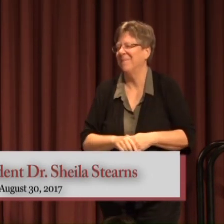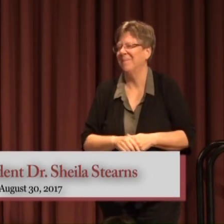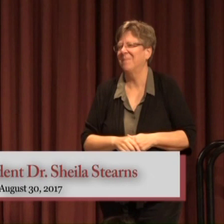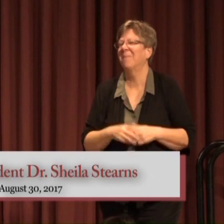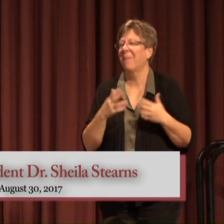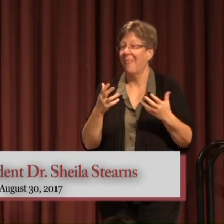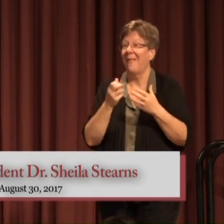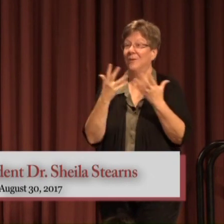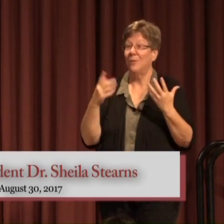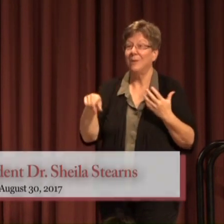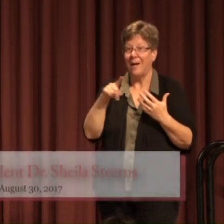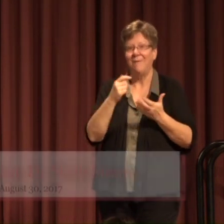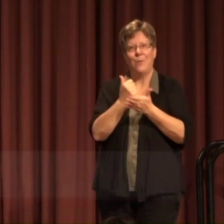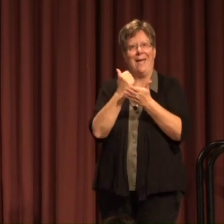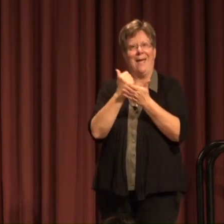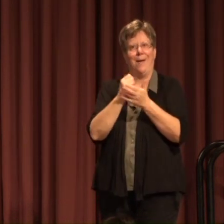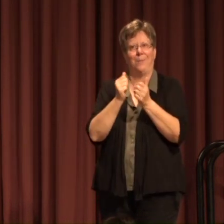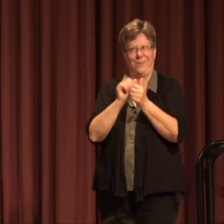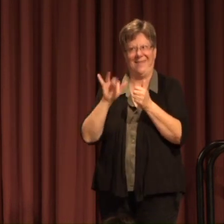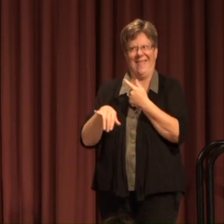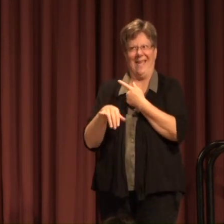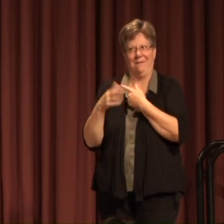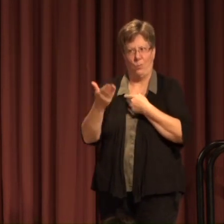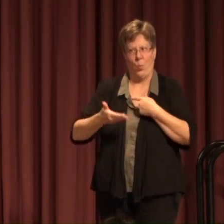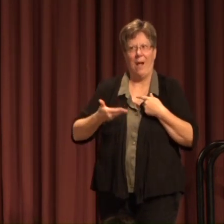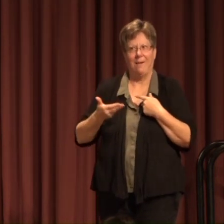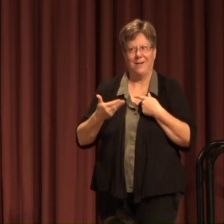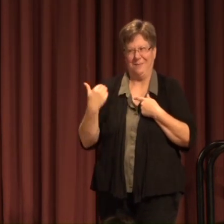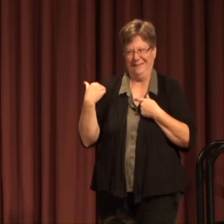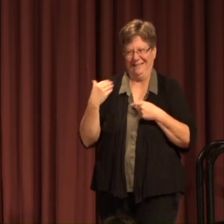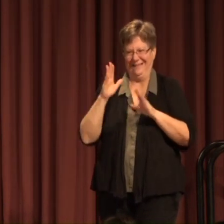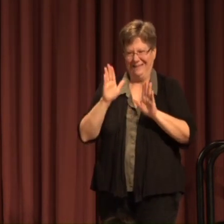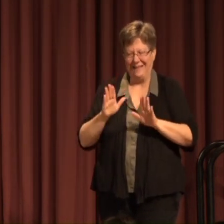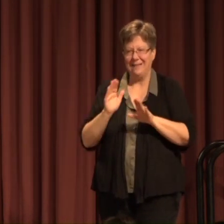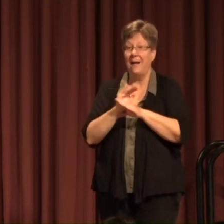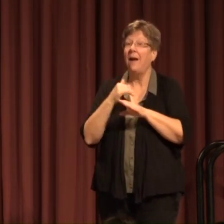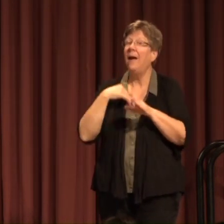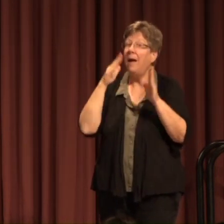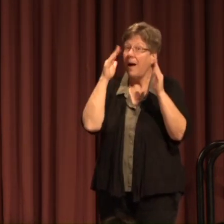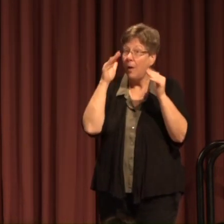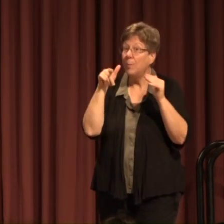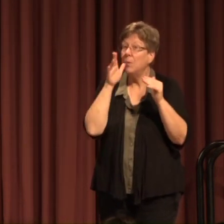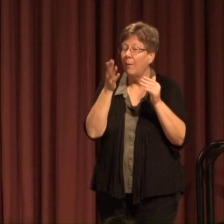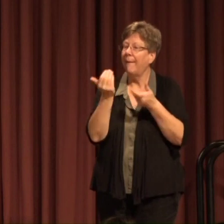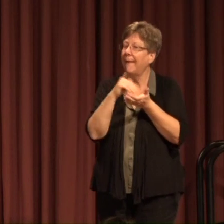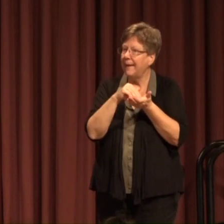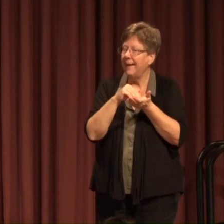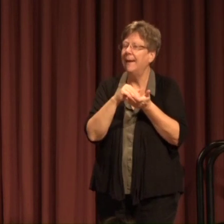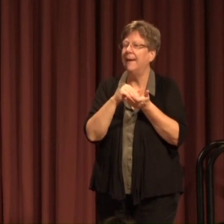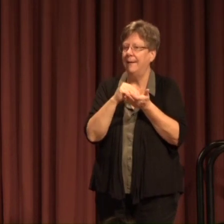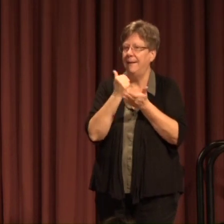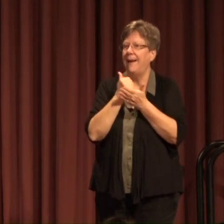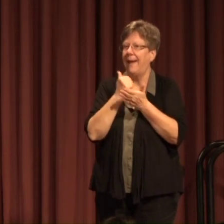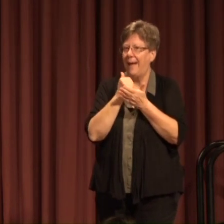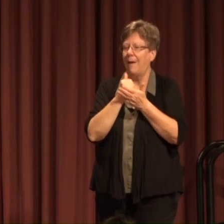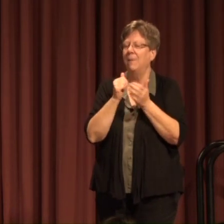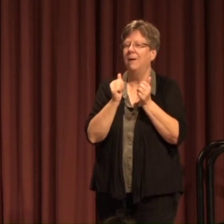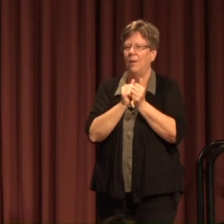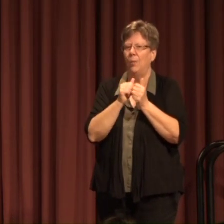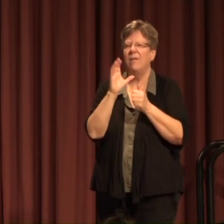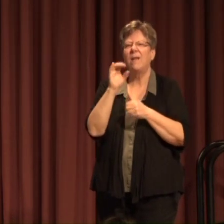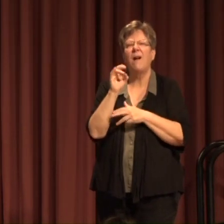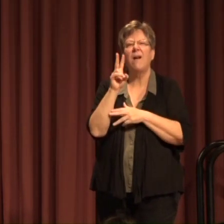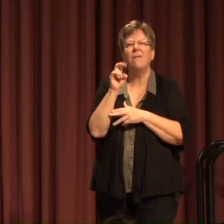So a lot of you helped With that big welcome On Sunday night And I hope you'll turn out To help them Help us Again With the